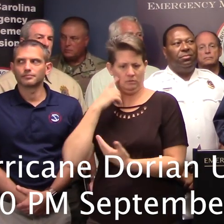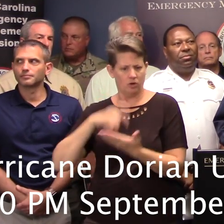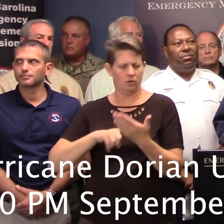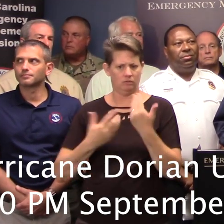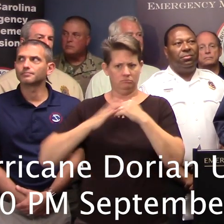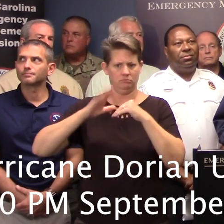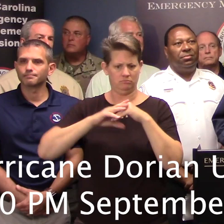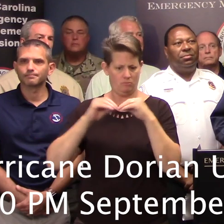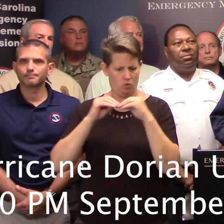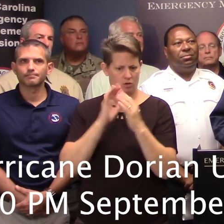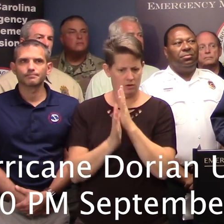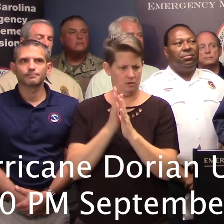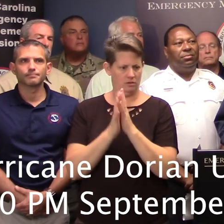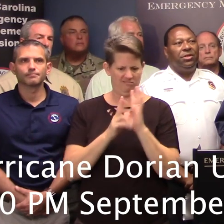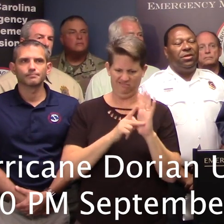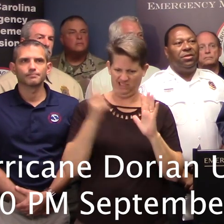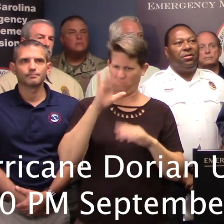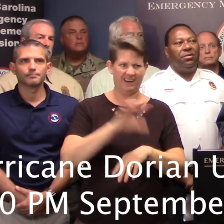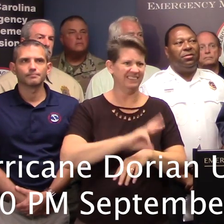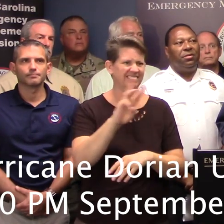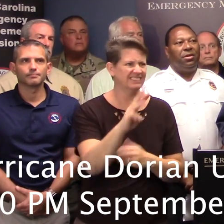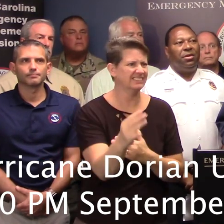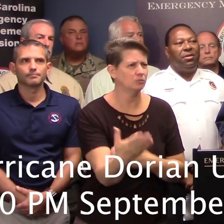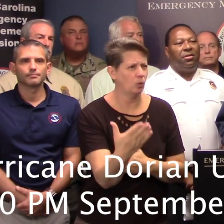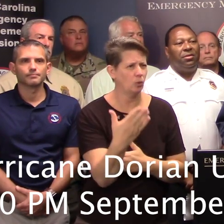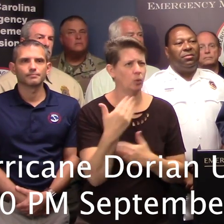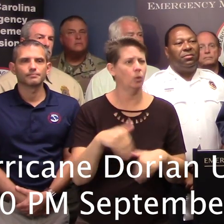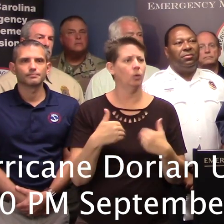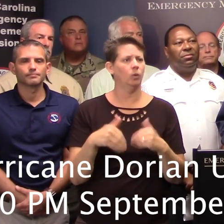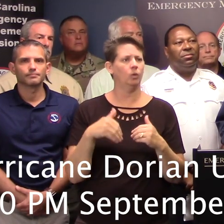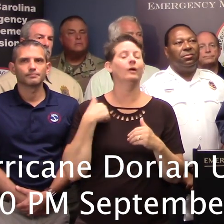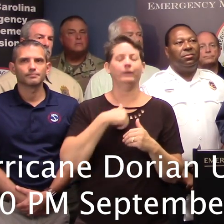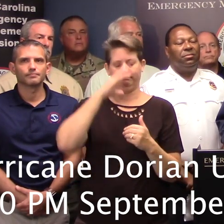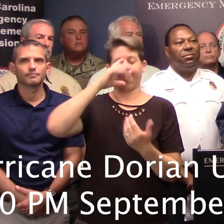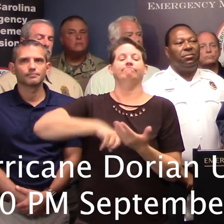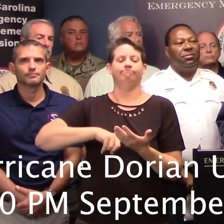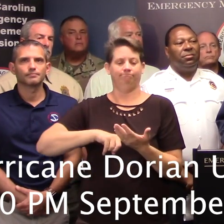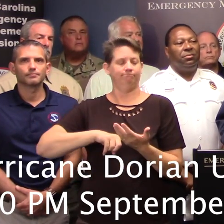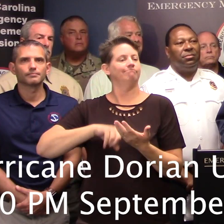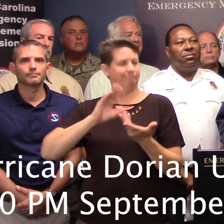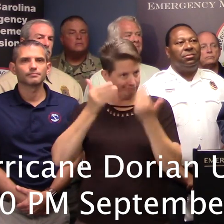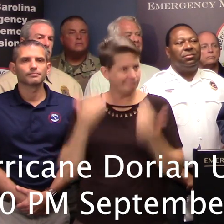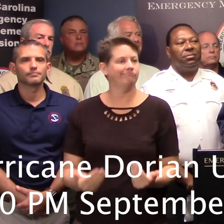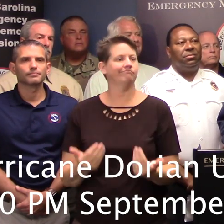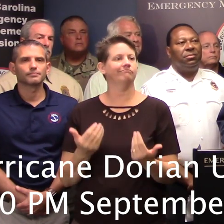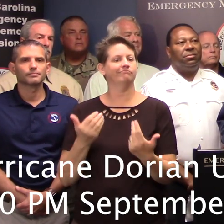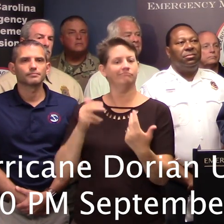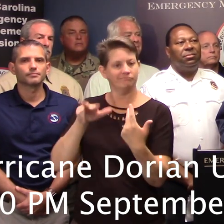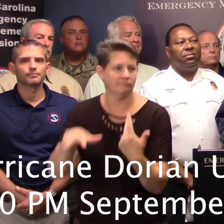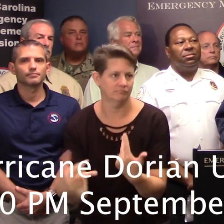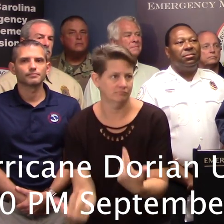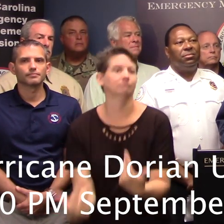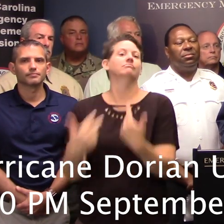almost double at 6 o'clock this morning, we were able to open those lanes from